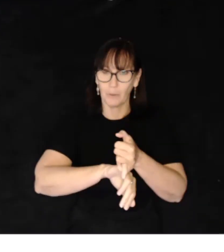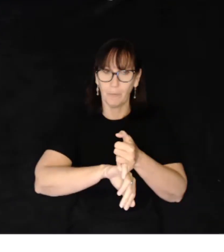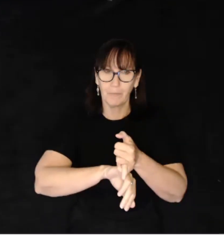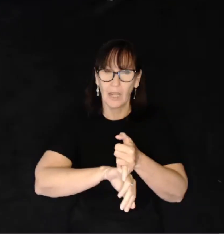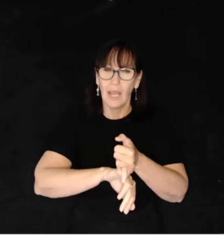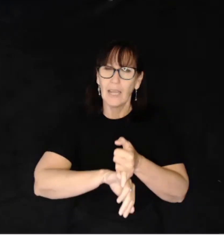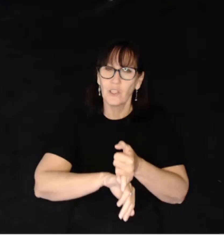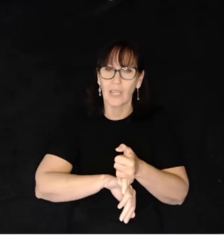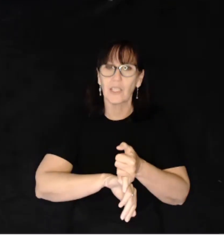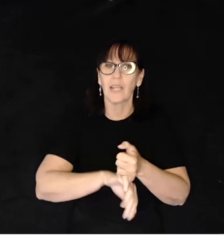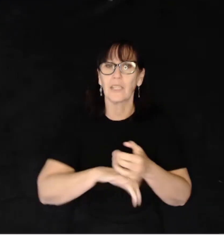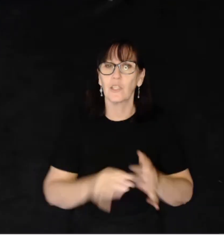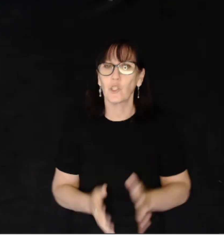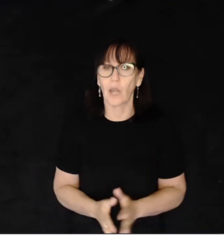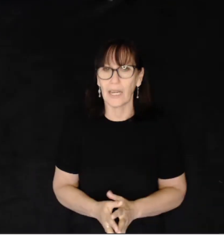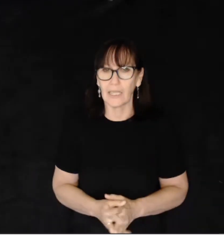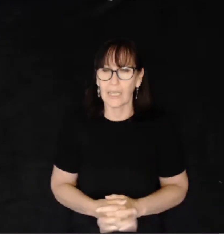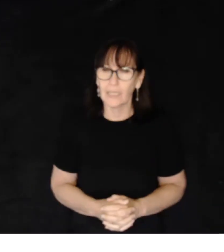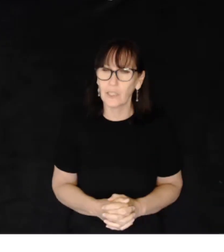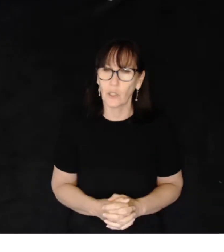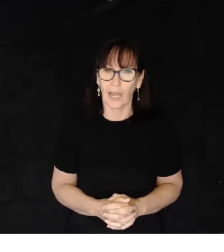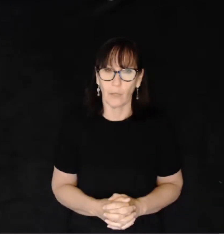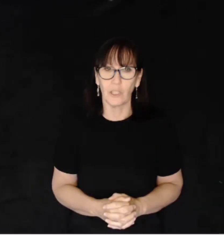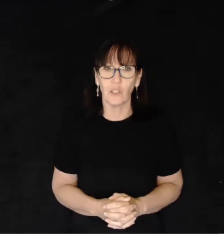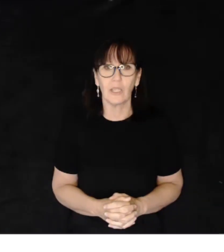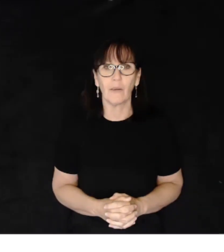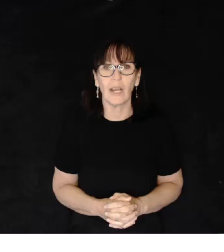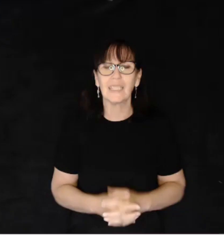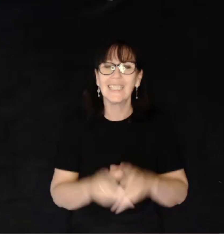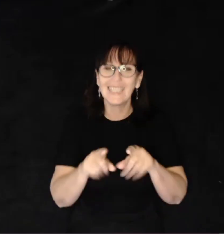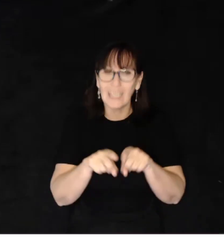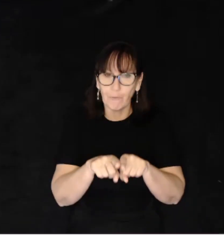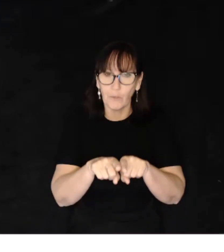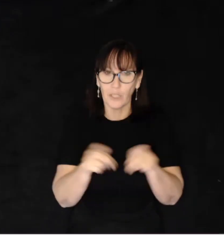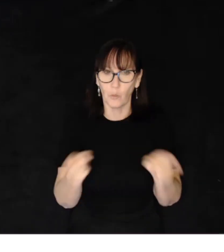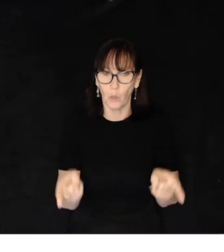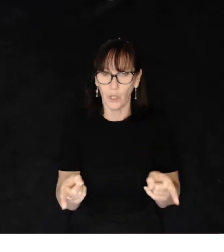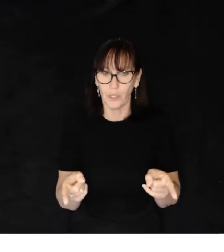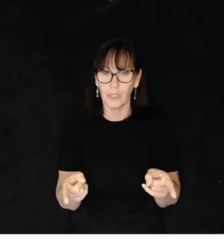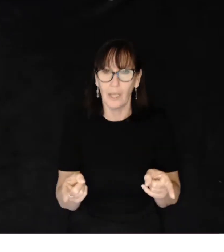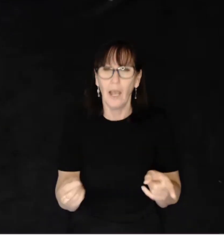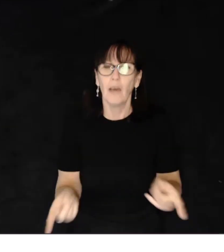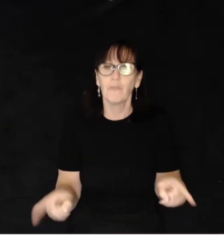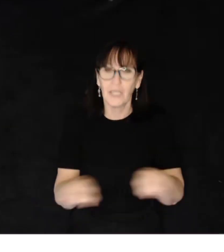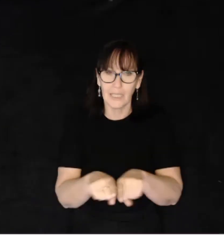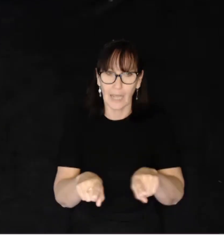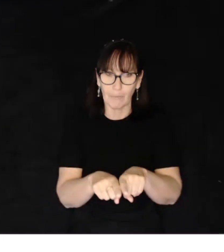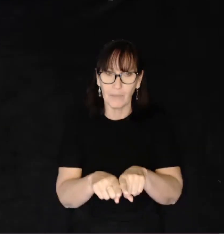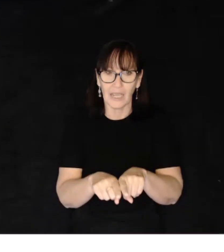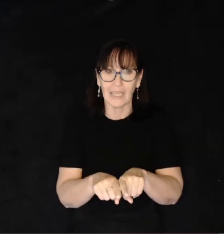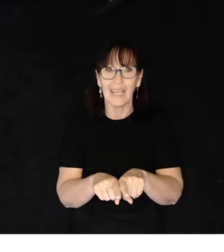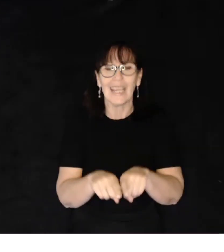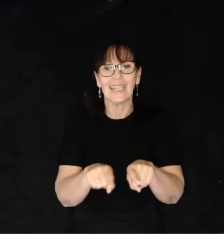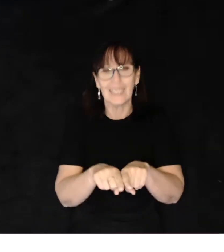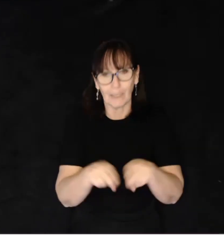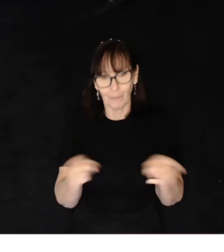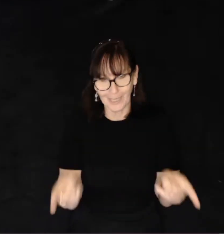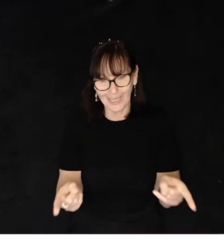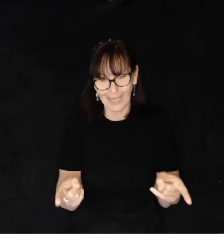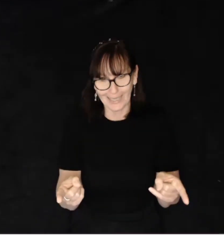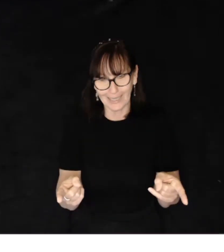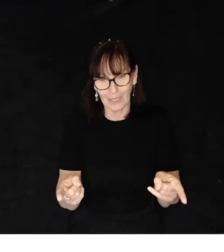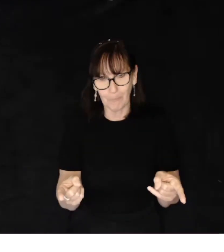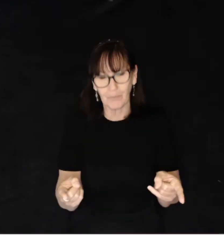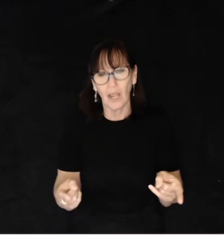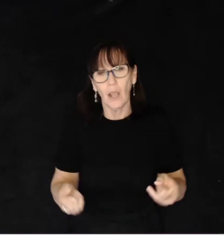label. Just like the Australian English language, there are different words for the same thing in different